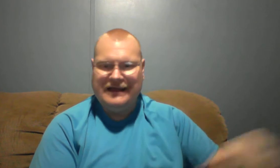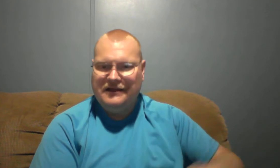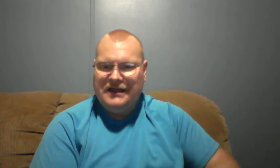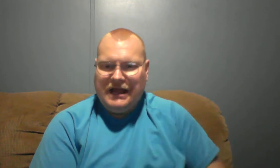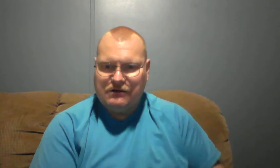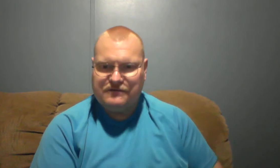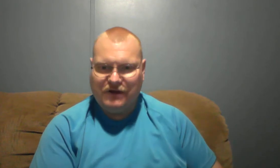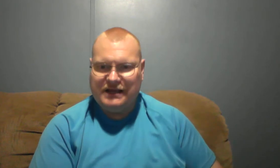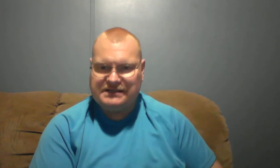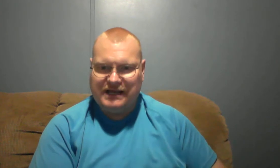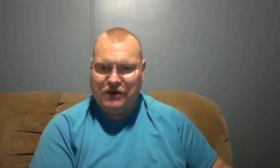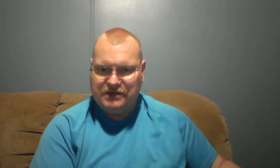It was for us to know too.